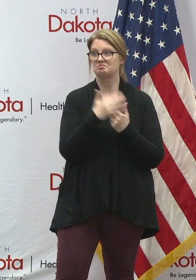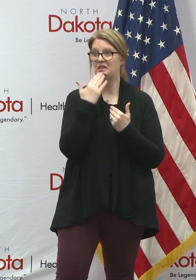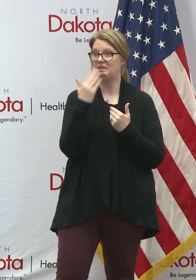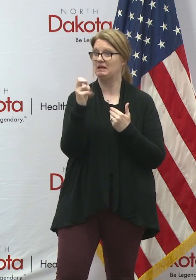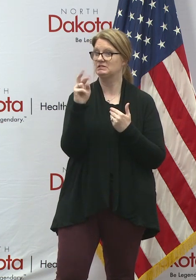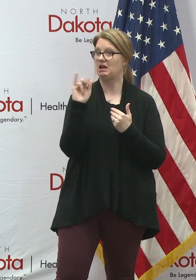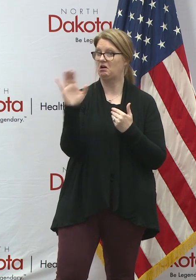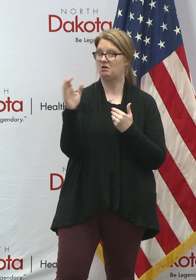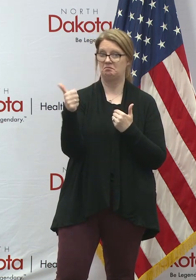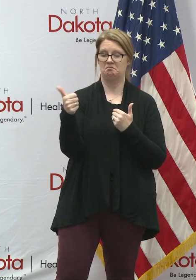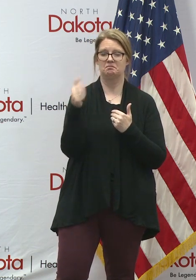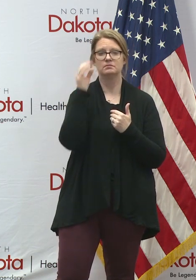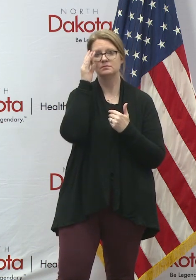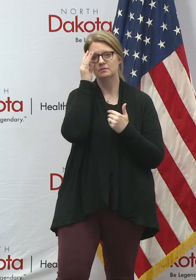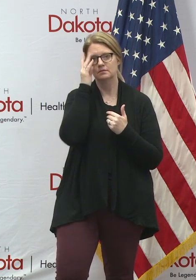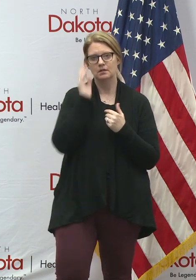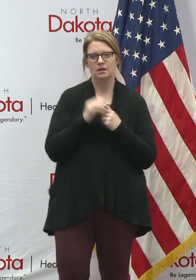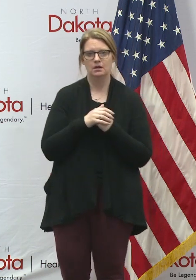for raising that one.